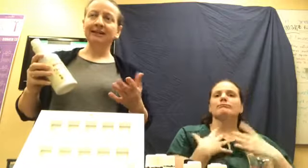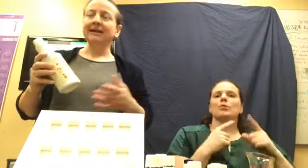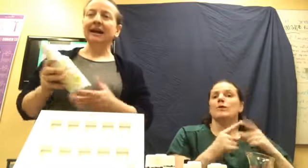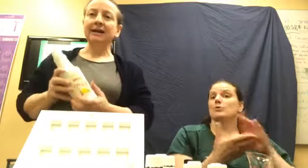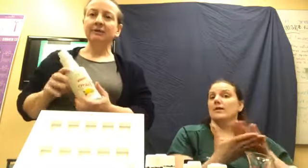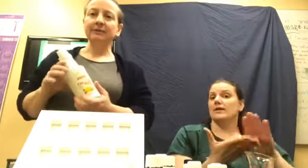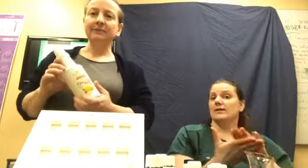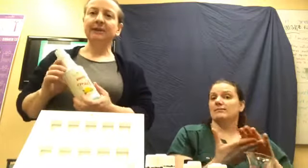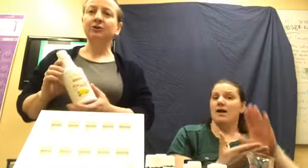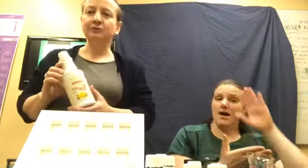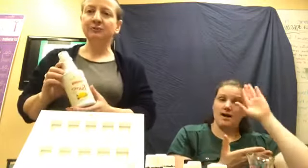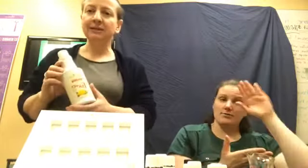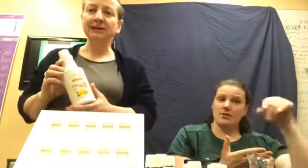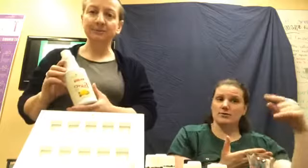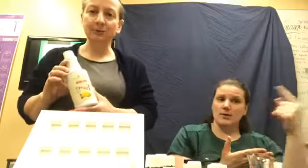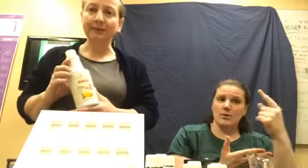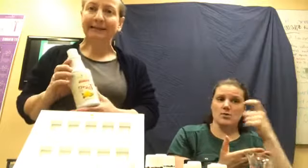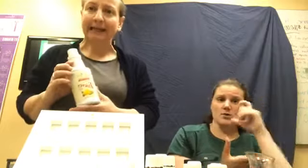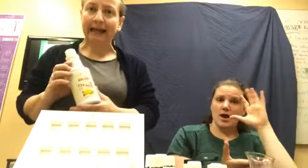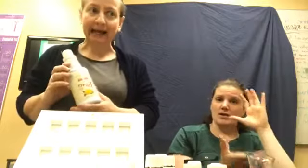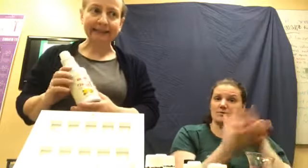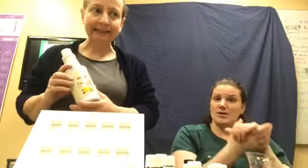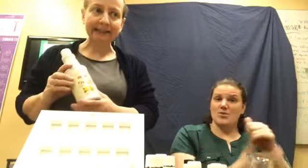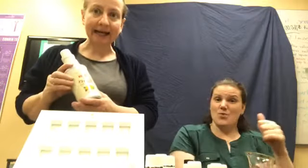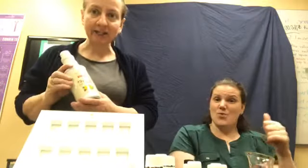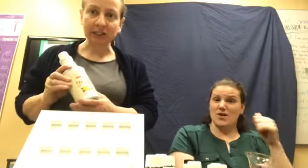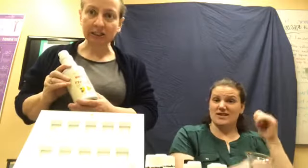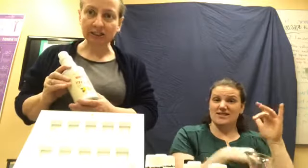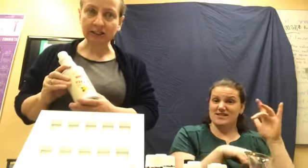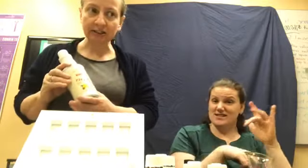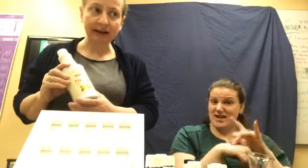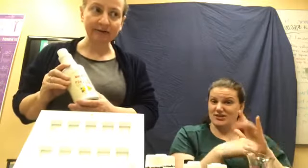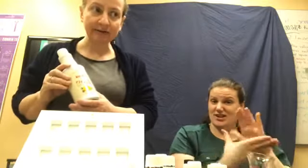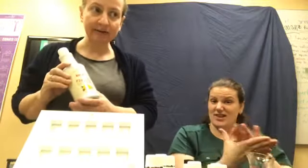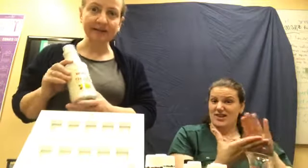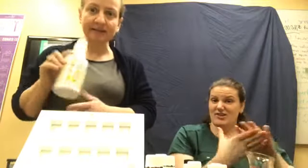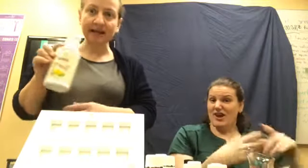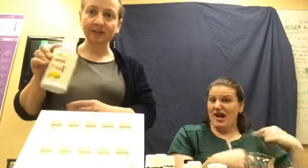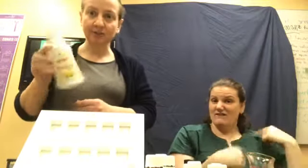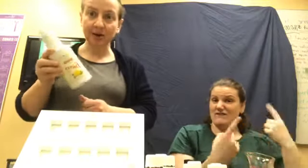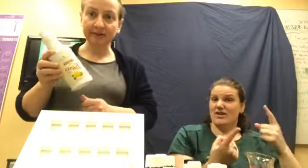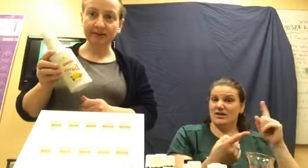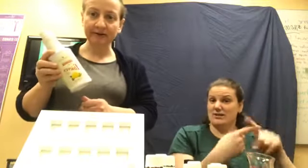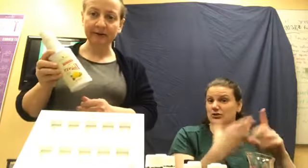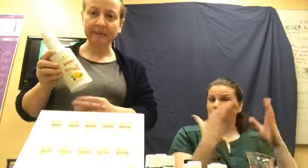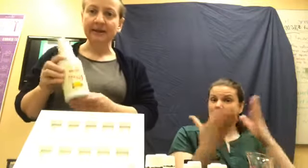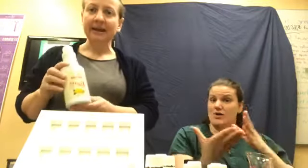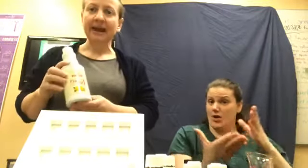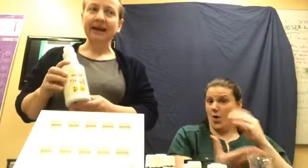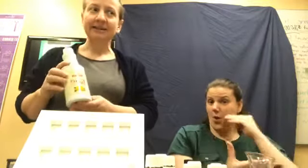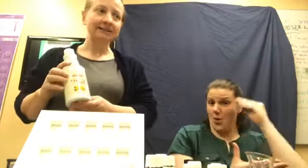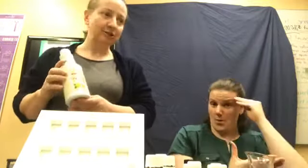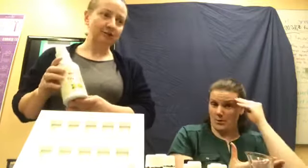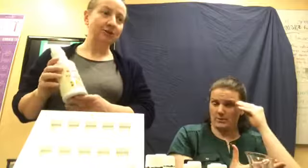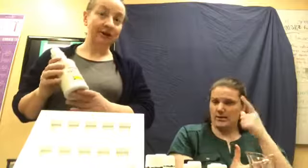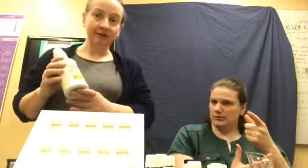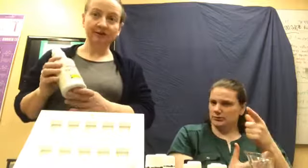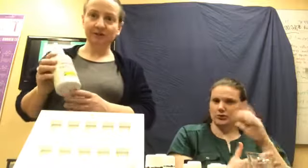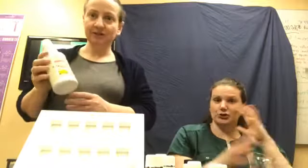I know somebody whose husband would not touch a cleaner ever until she brought this stuff home. And she was shocked the first